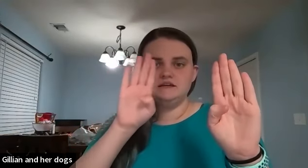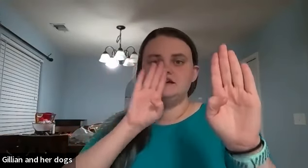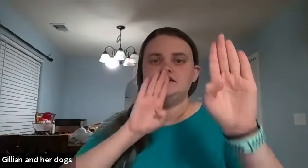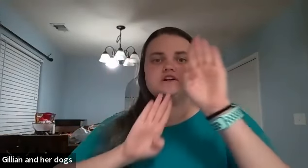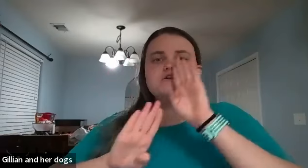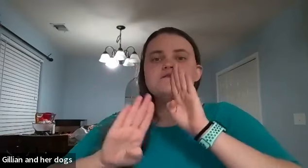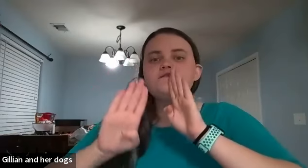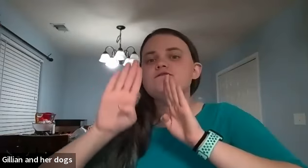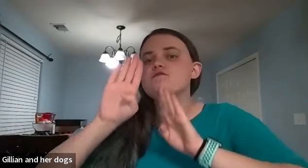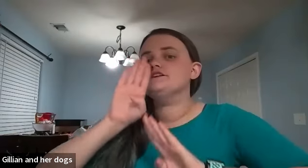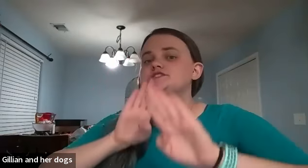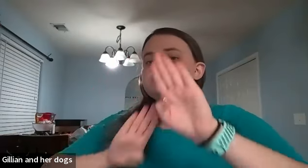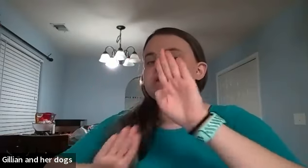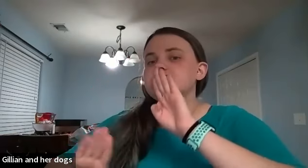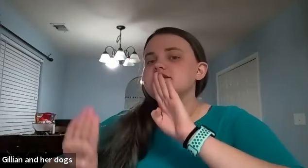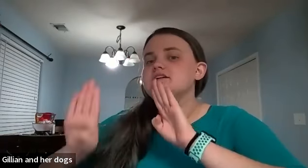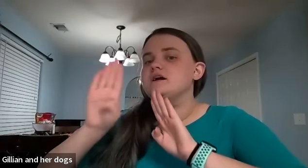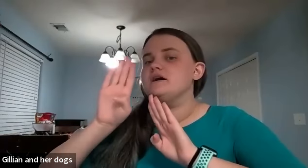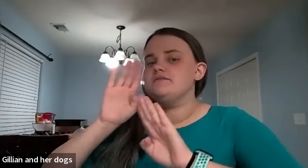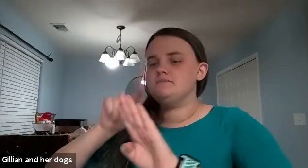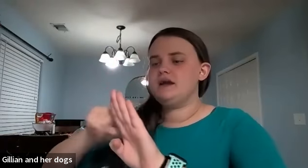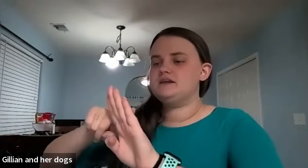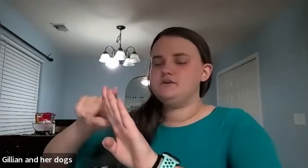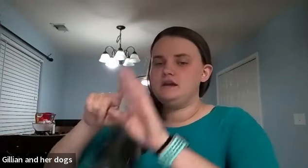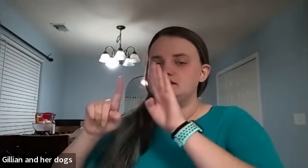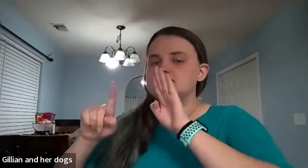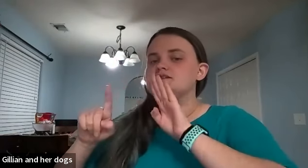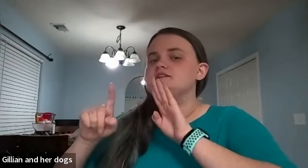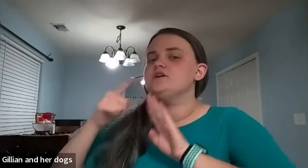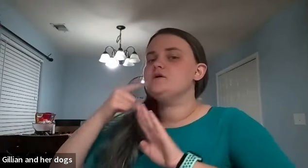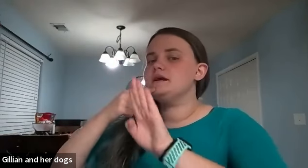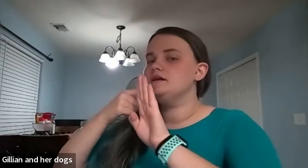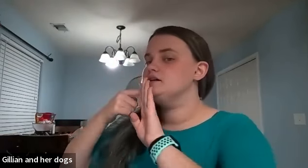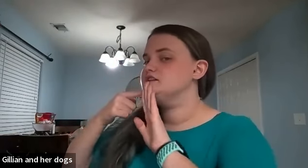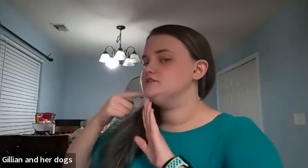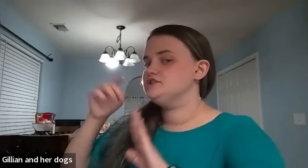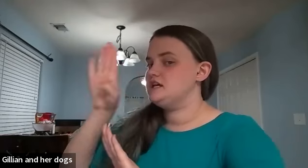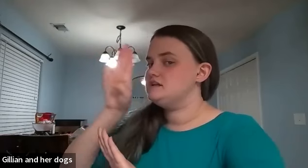and you're going to go frustrated like you kind of have a back of your hands going to your chin